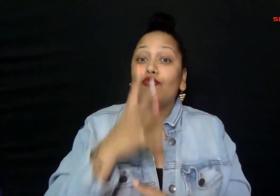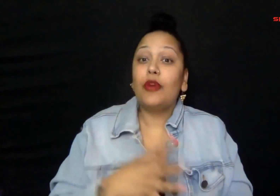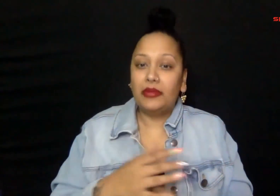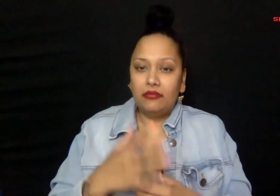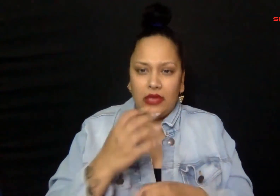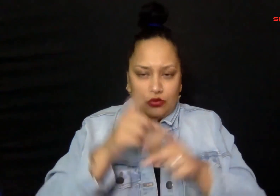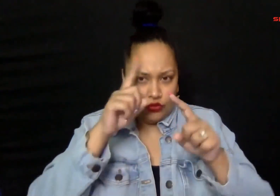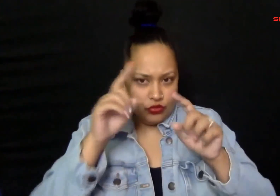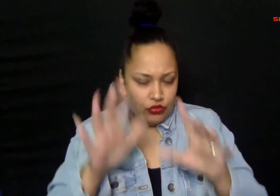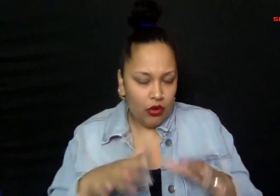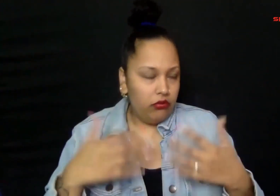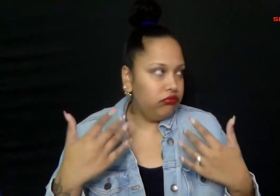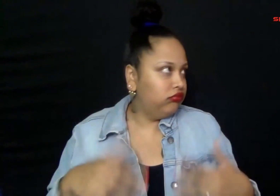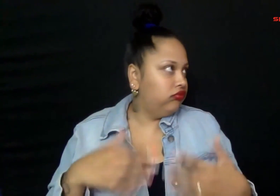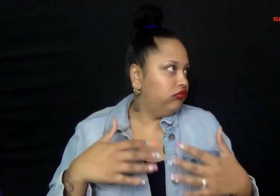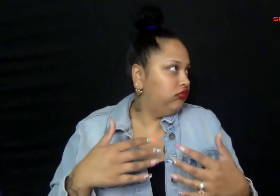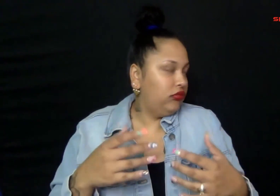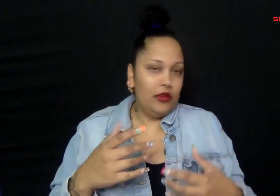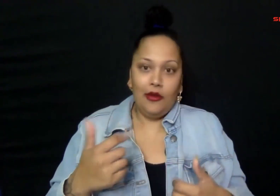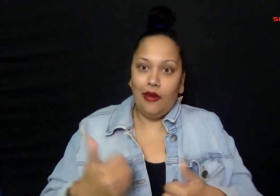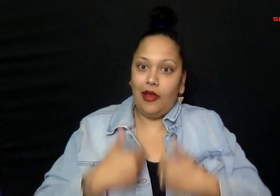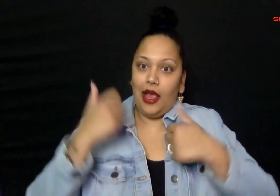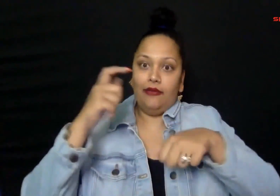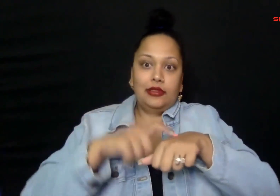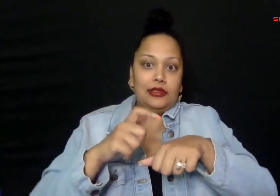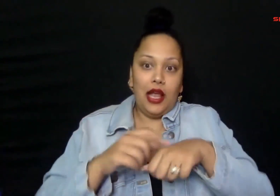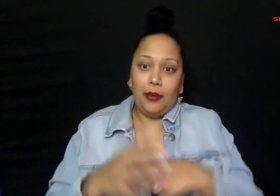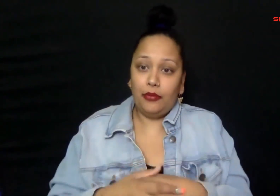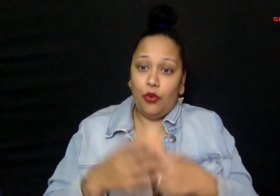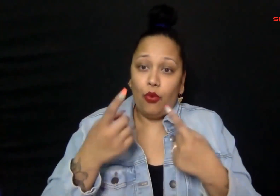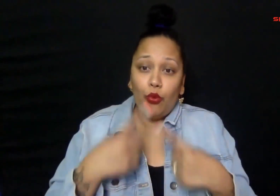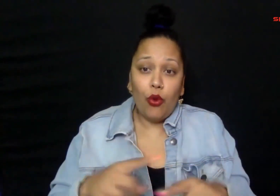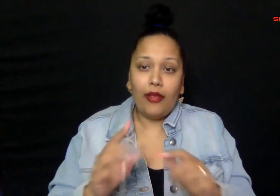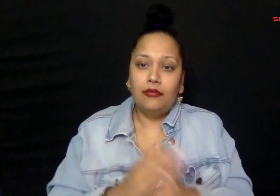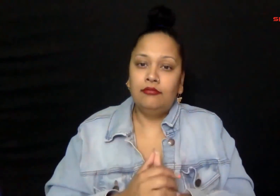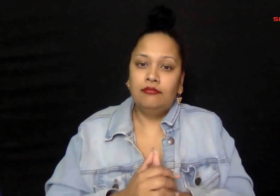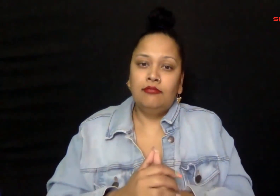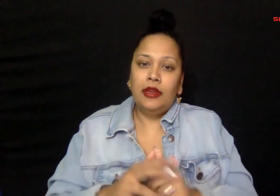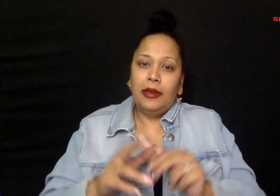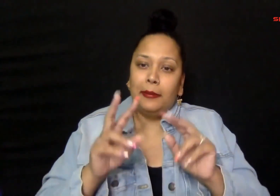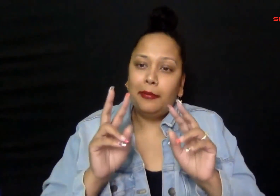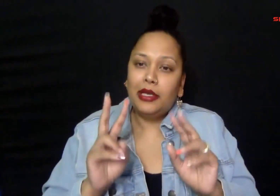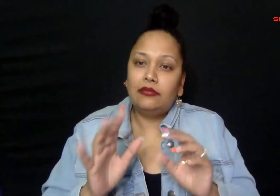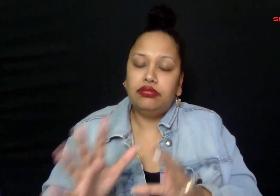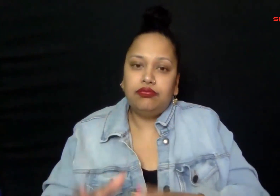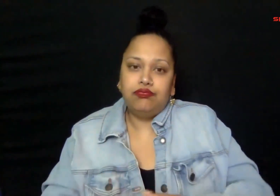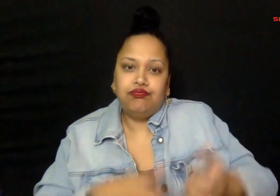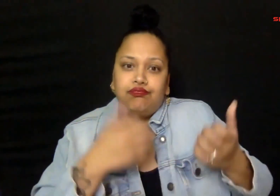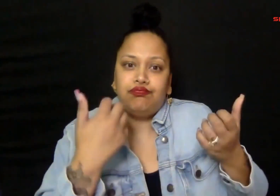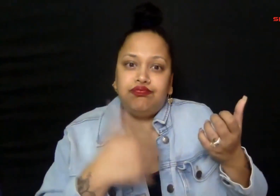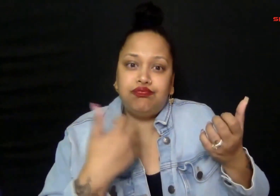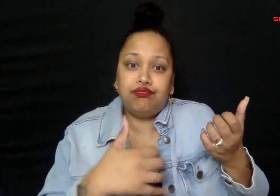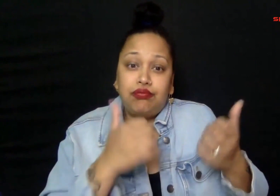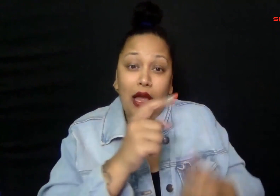Okay, watch this video a young woman A getting the shock of a lifetime while peacefully strumming her guitar at home